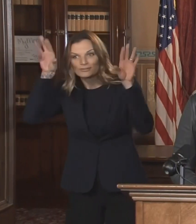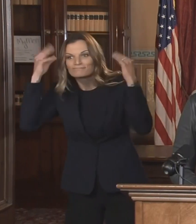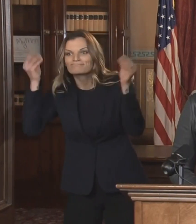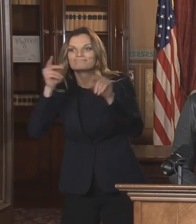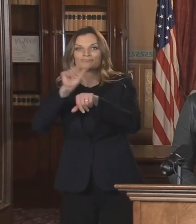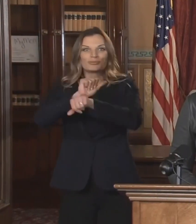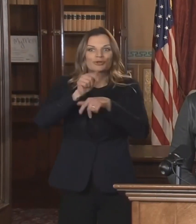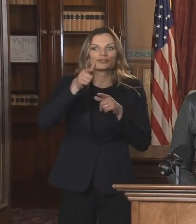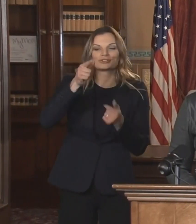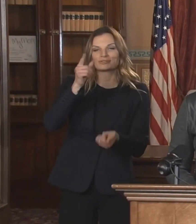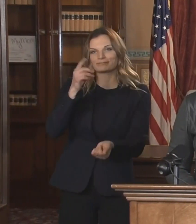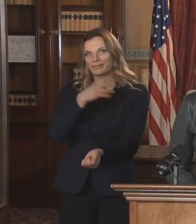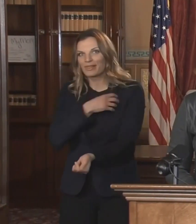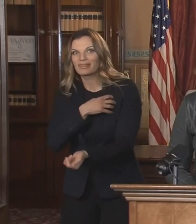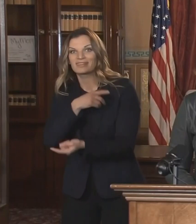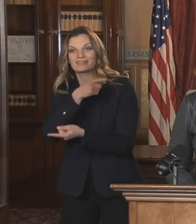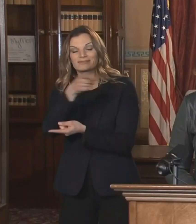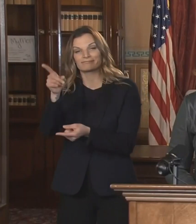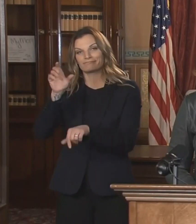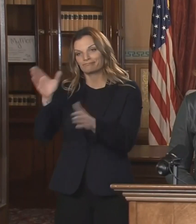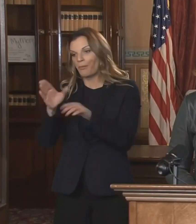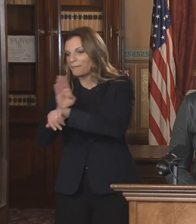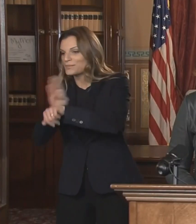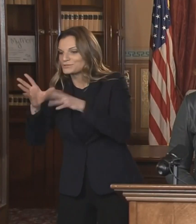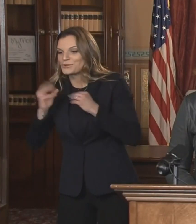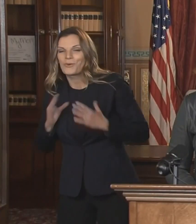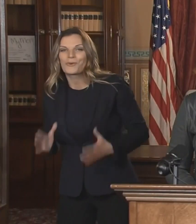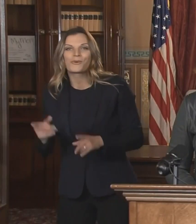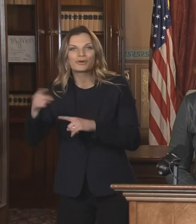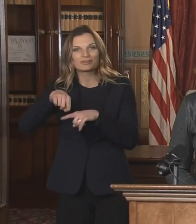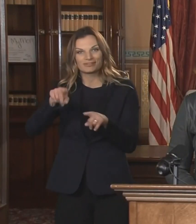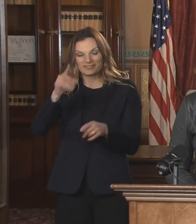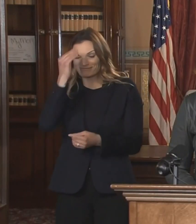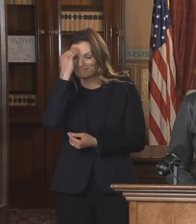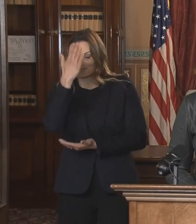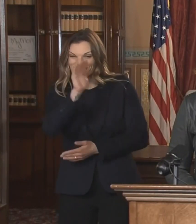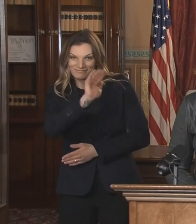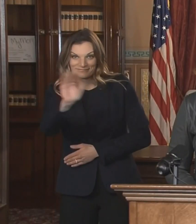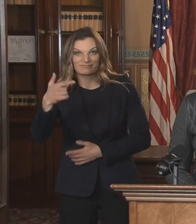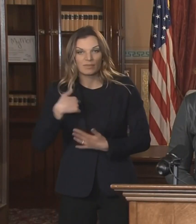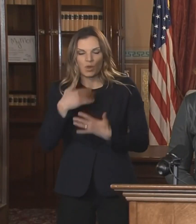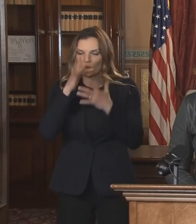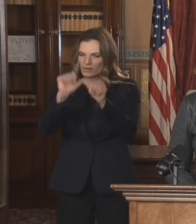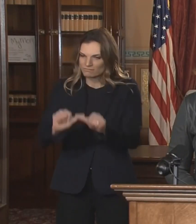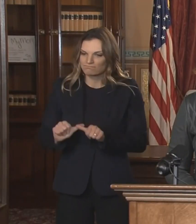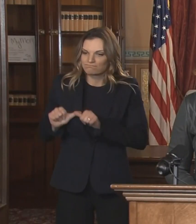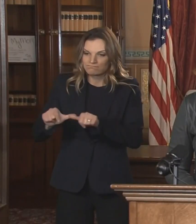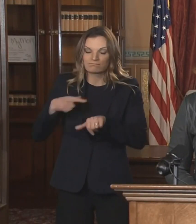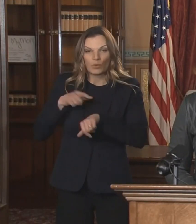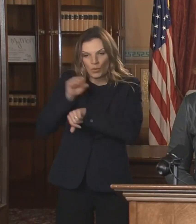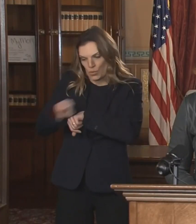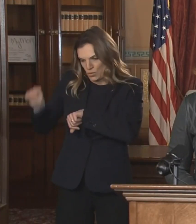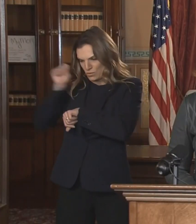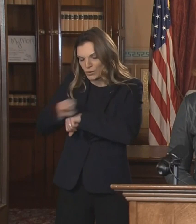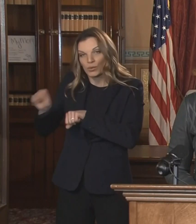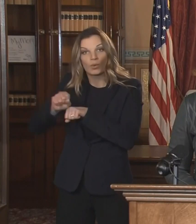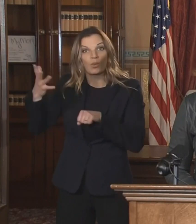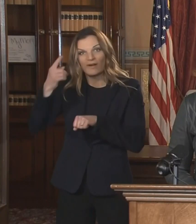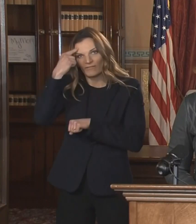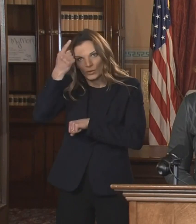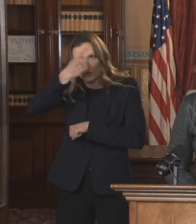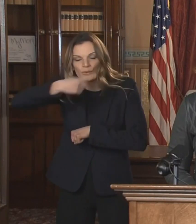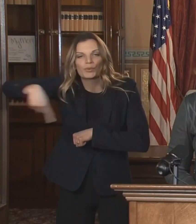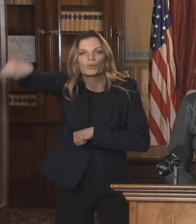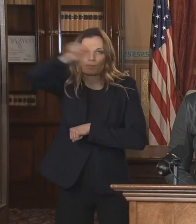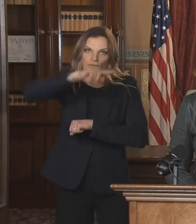and our essential workers everywhere. I will continue working around the clock to try to make your job a little